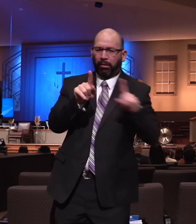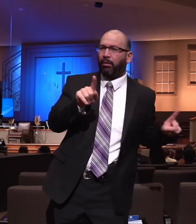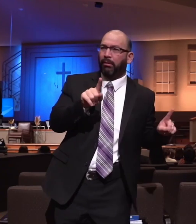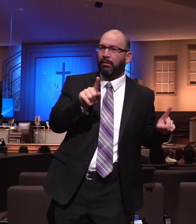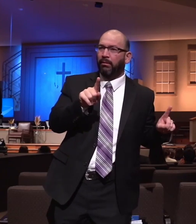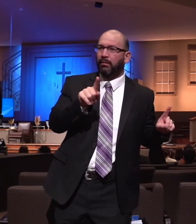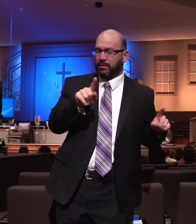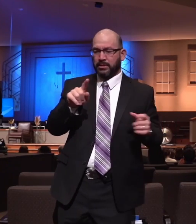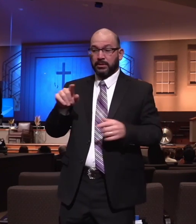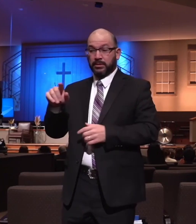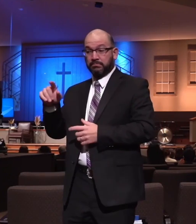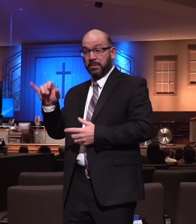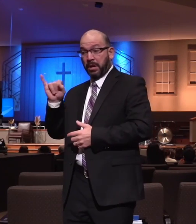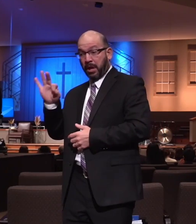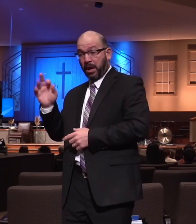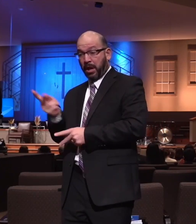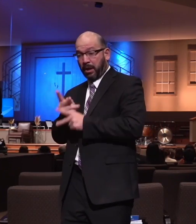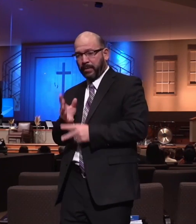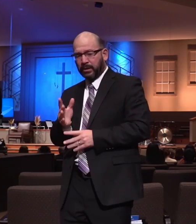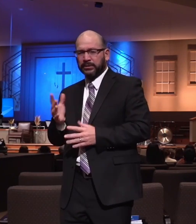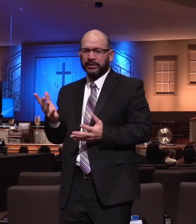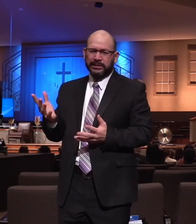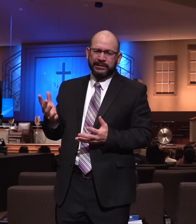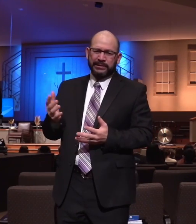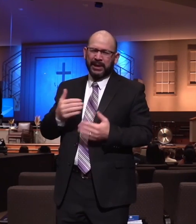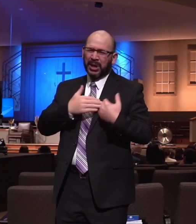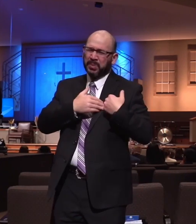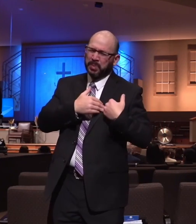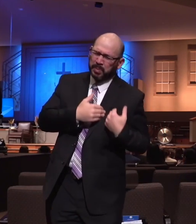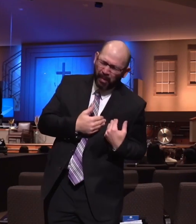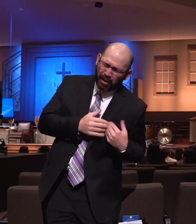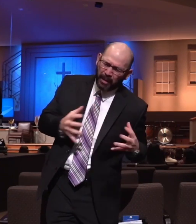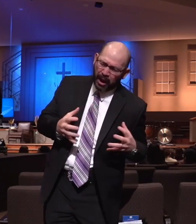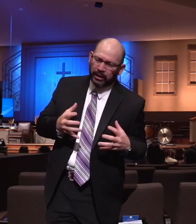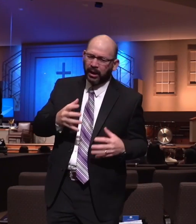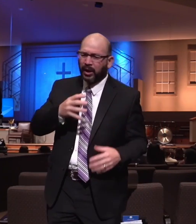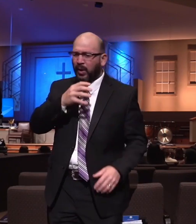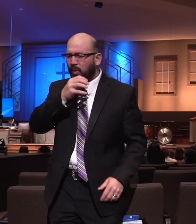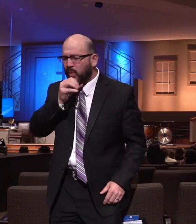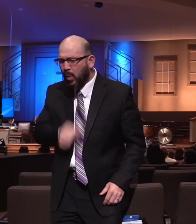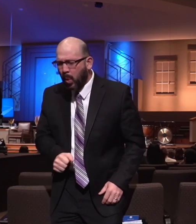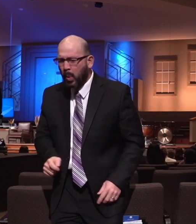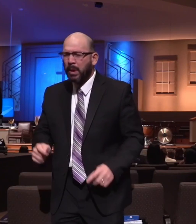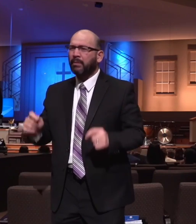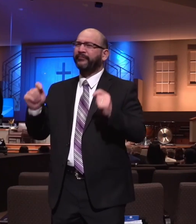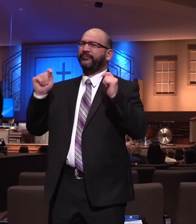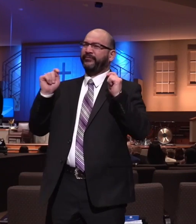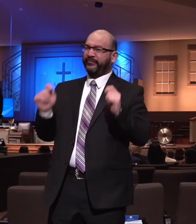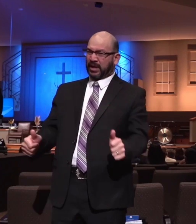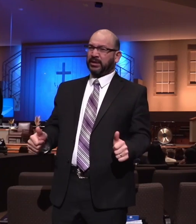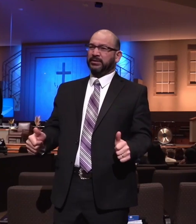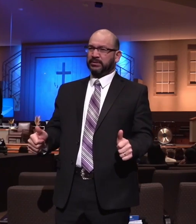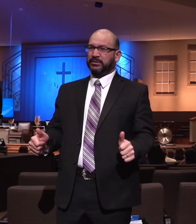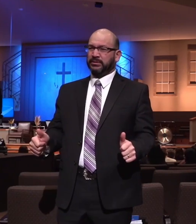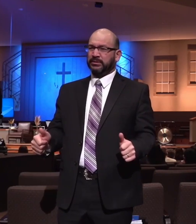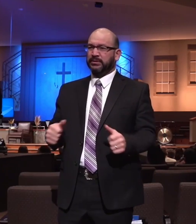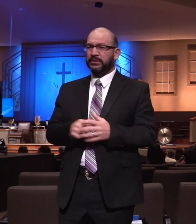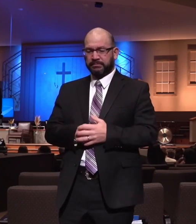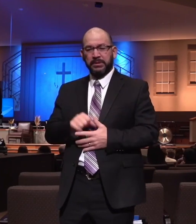pastor. I believe it can affect a pastor. I believe it's something that a pastor feels when someone is neglecting the